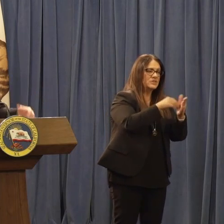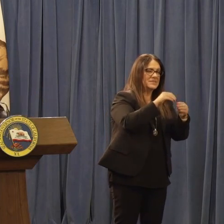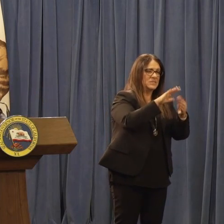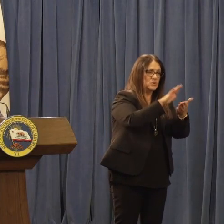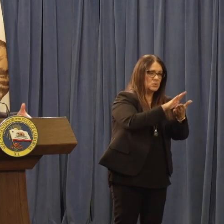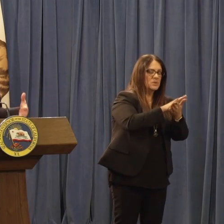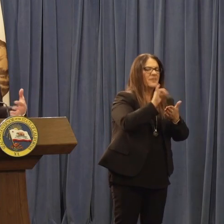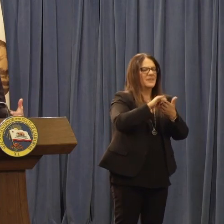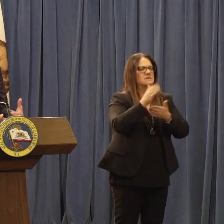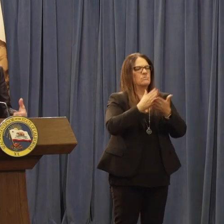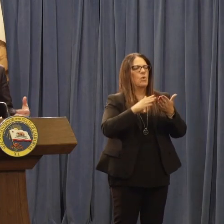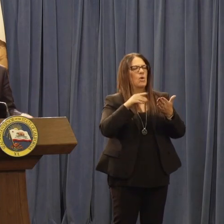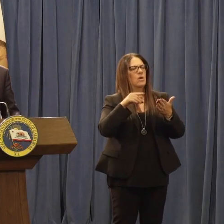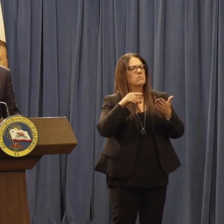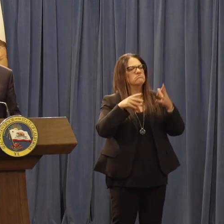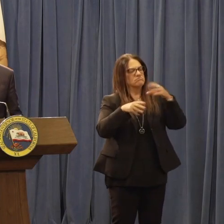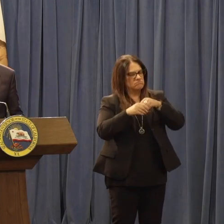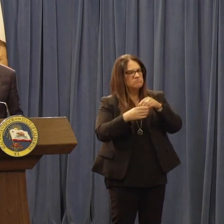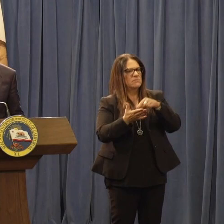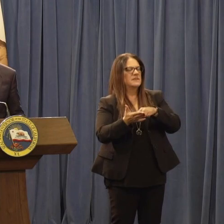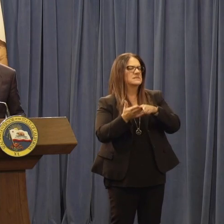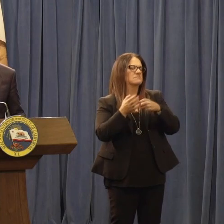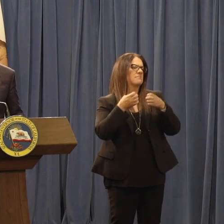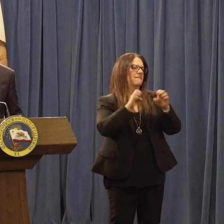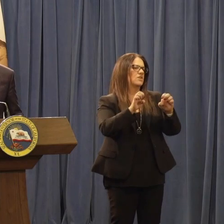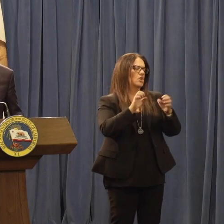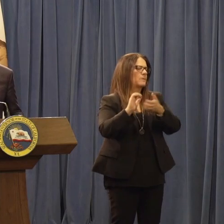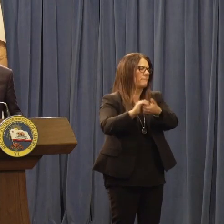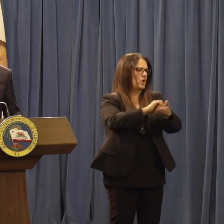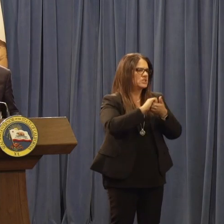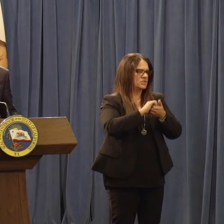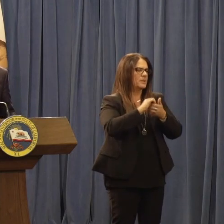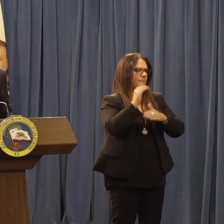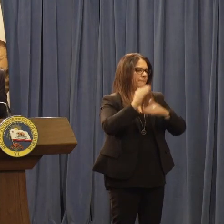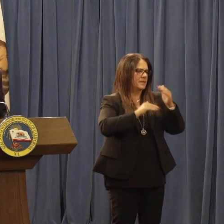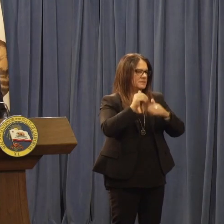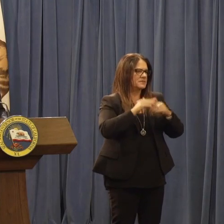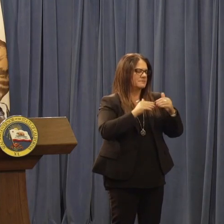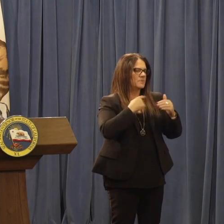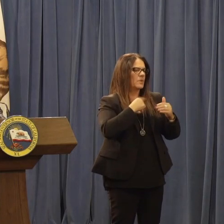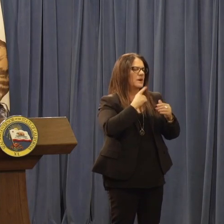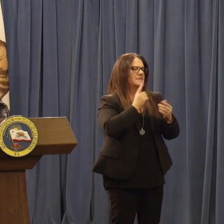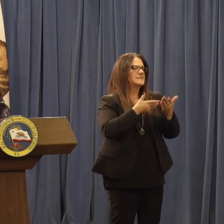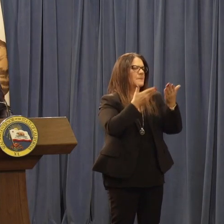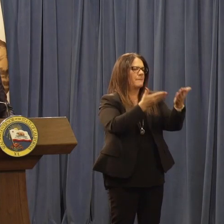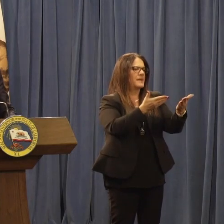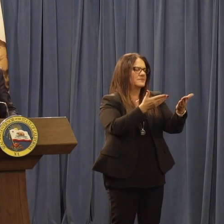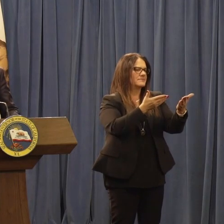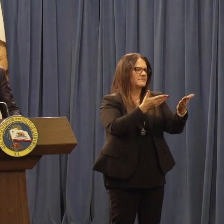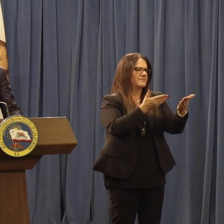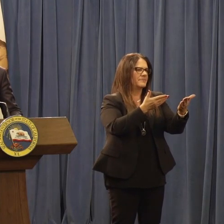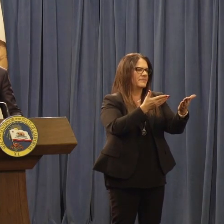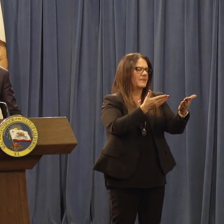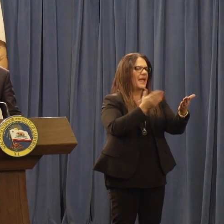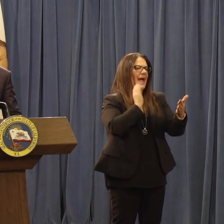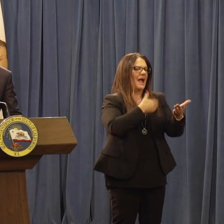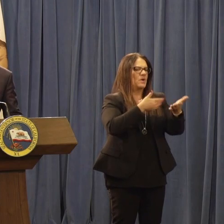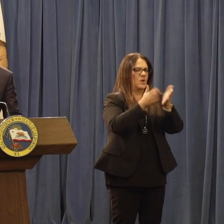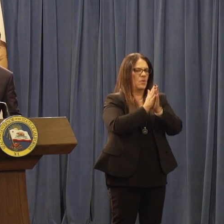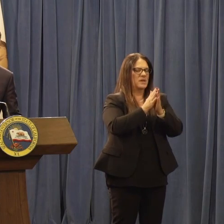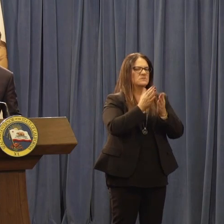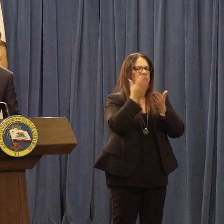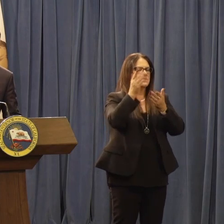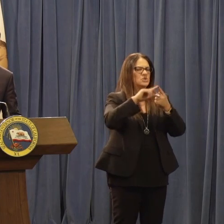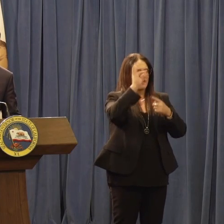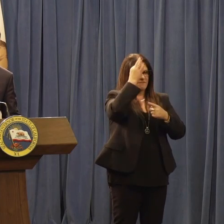of this effort as well. Partnerships capacity building. We're going to submit our request to the